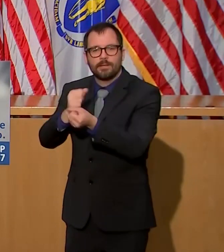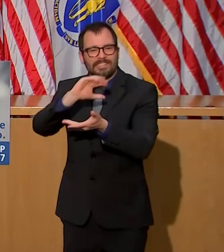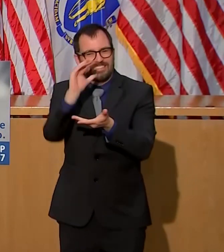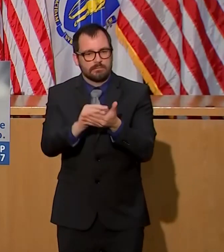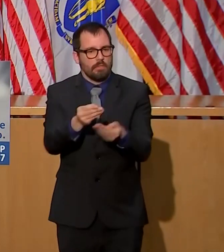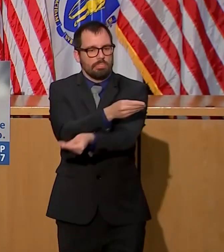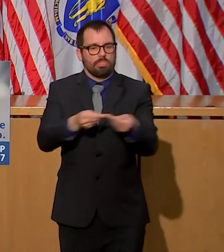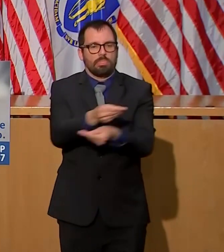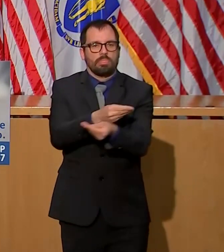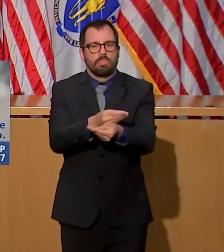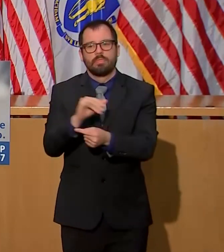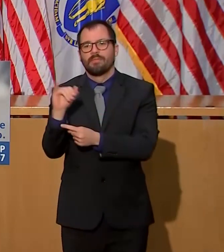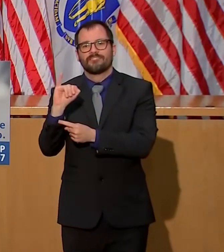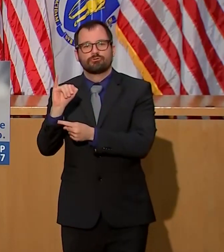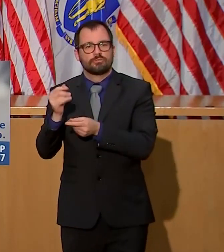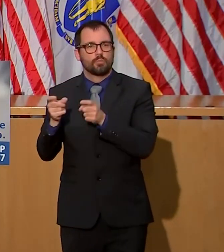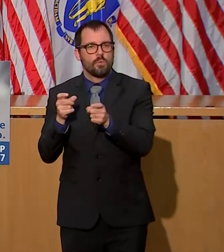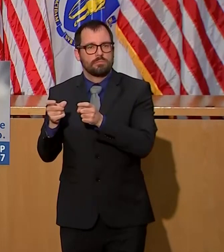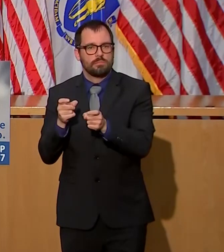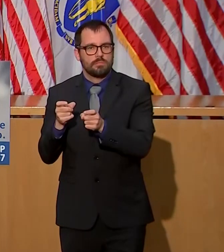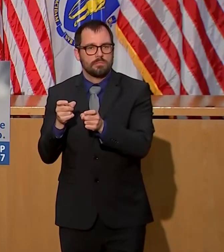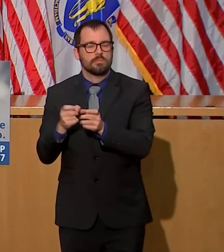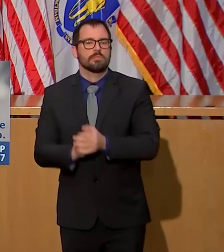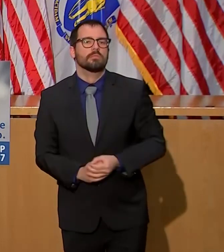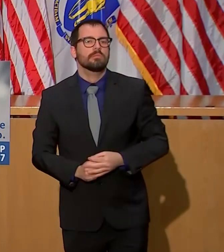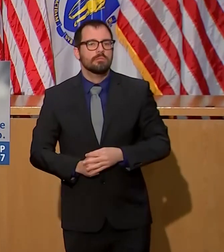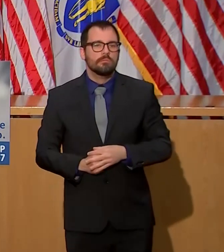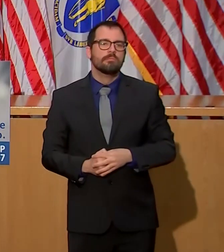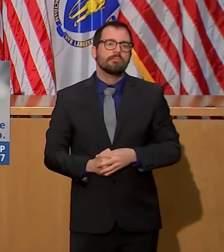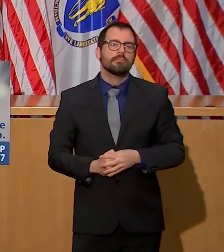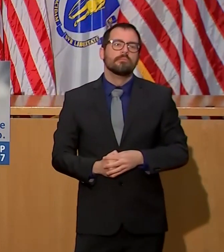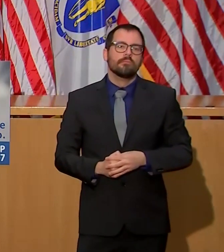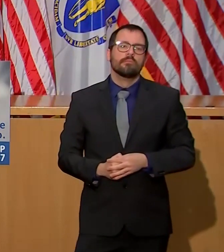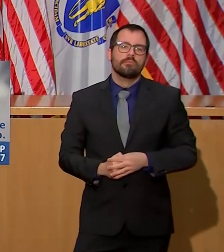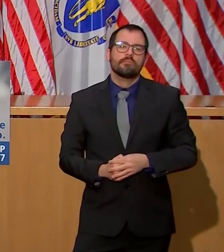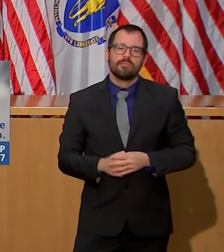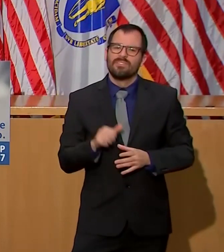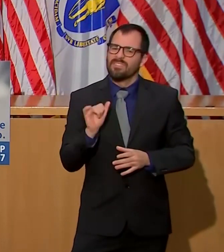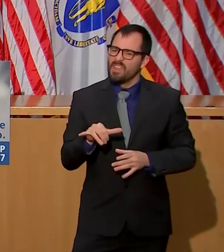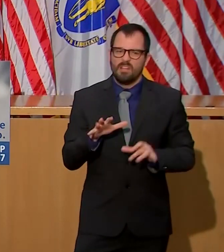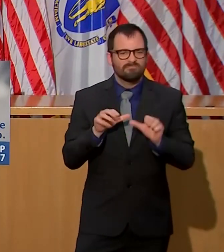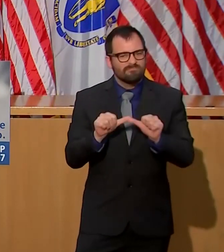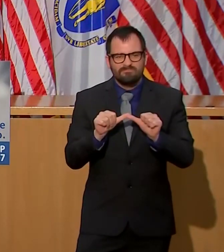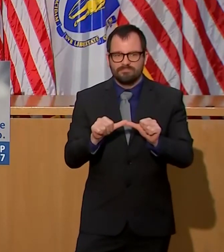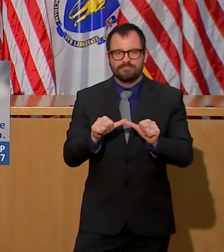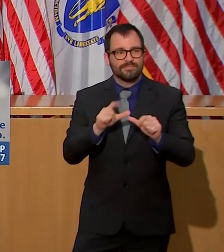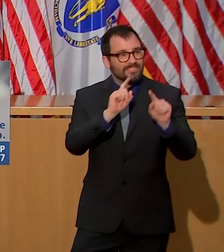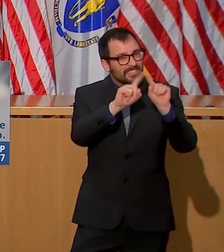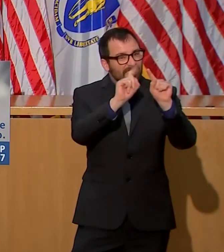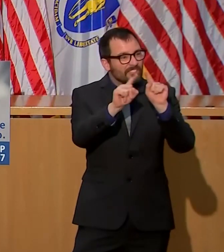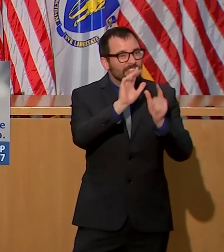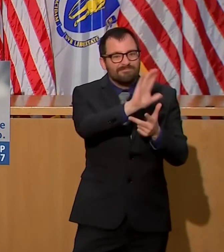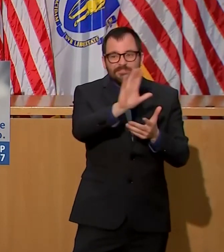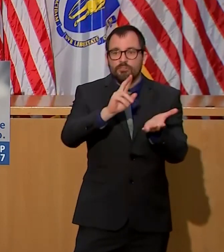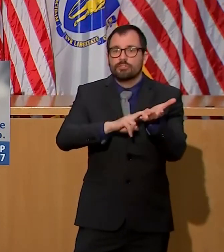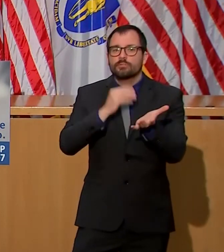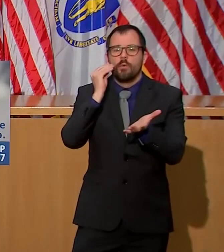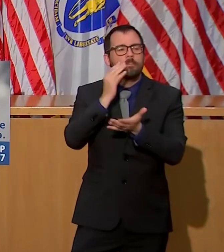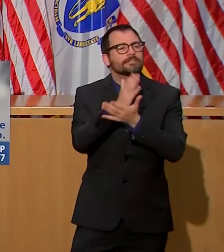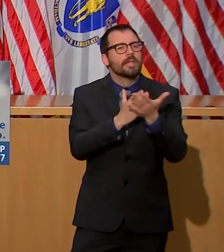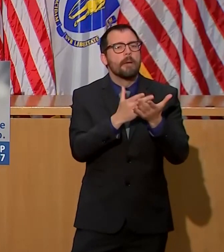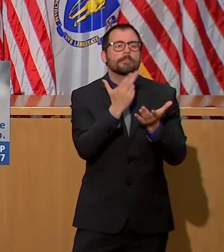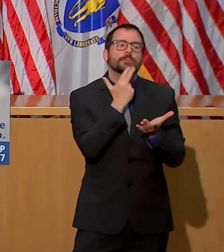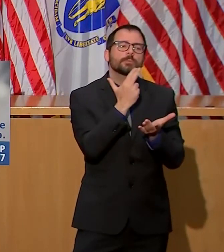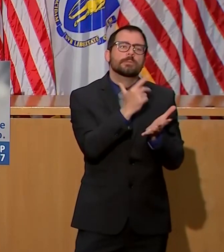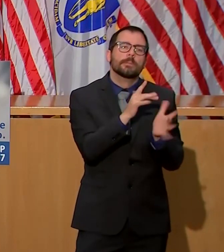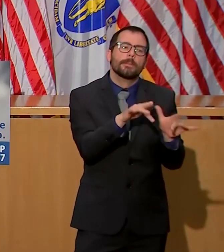care and provide support. for their residents in varying stages of health, all the way through to end-of-life care. Nursing homes